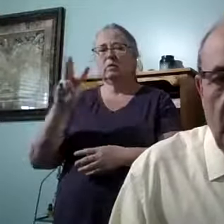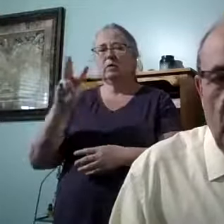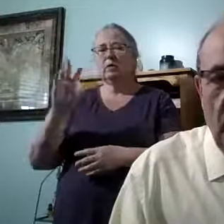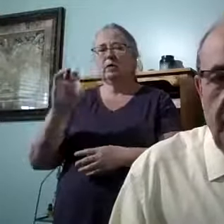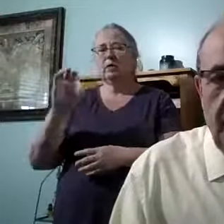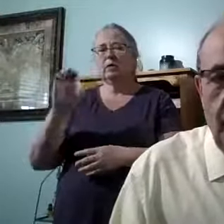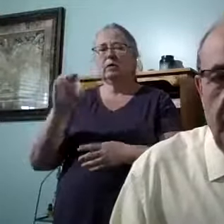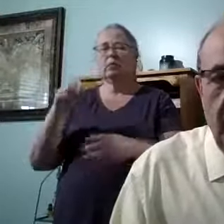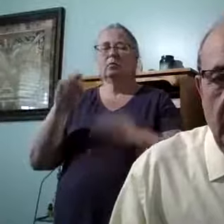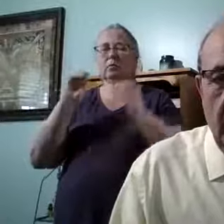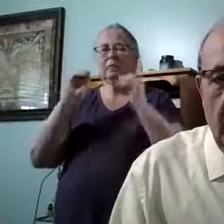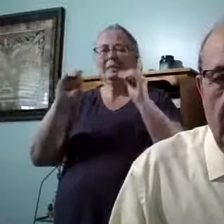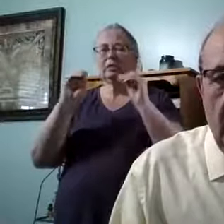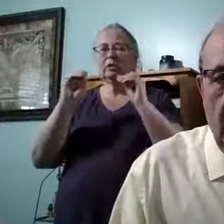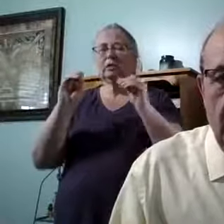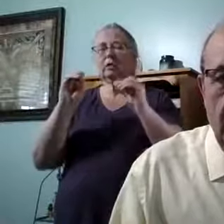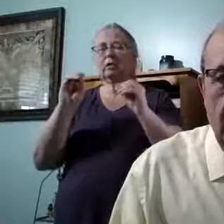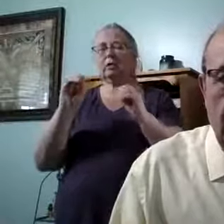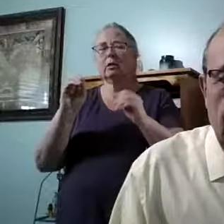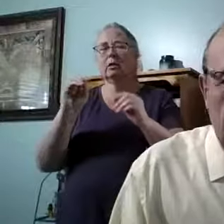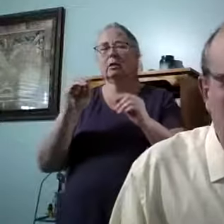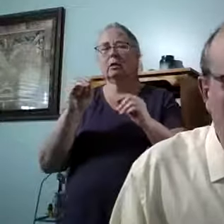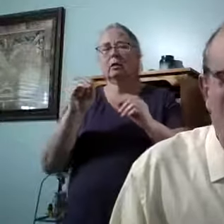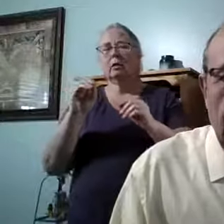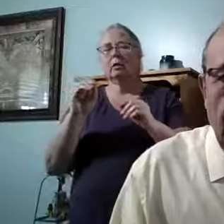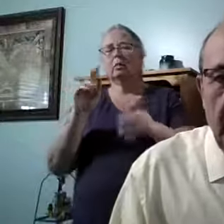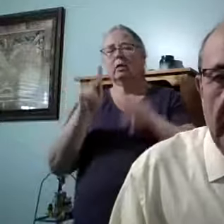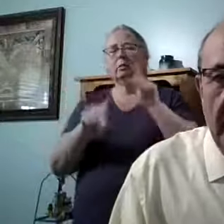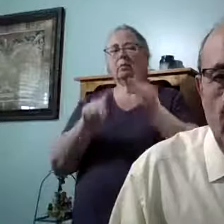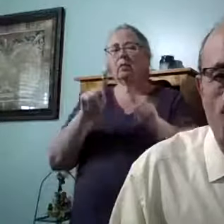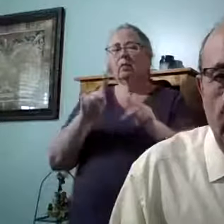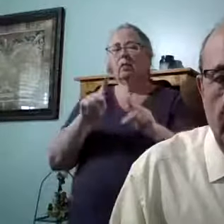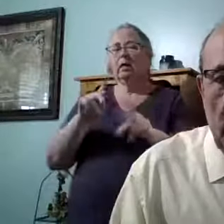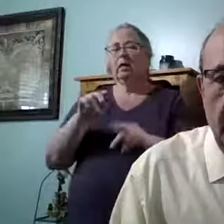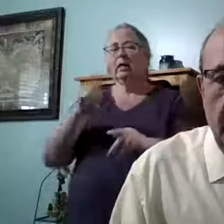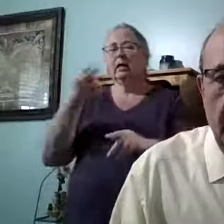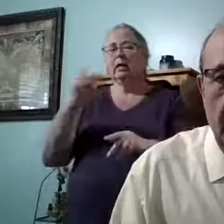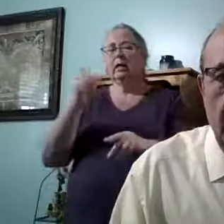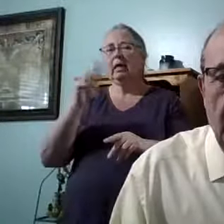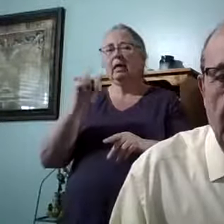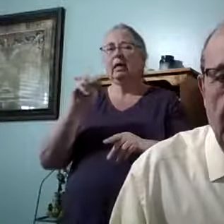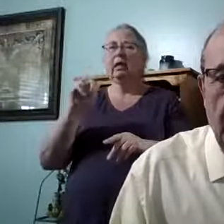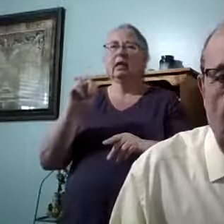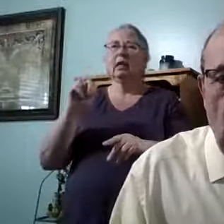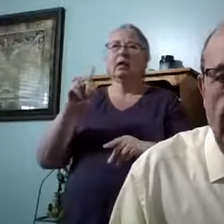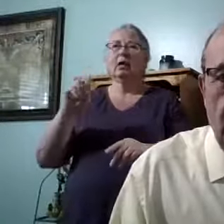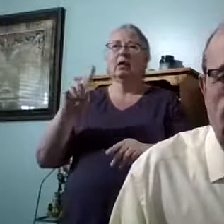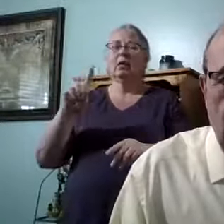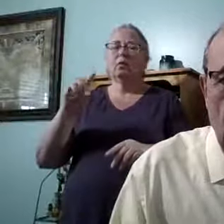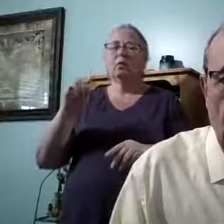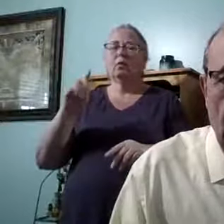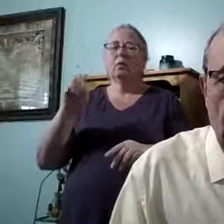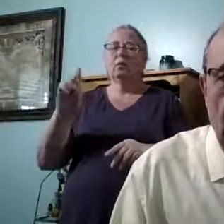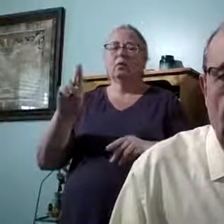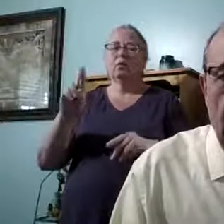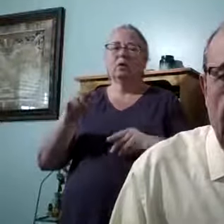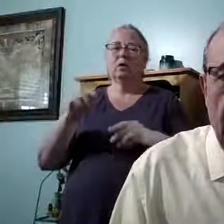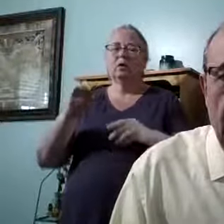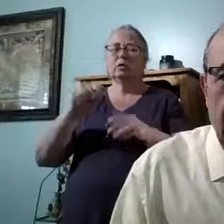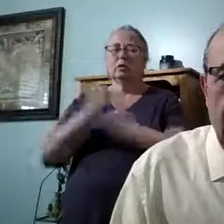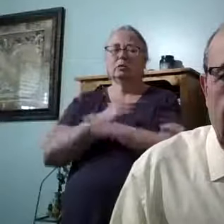We're teaching people in Hanover, Germany by way of Zoom.